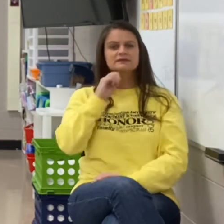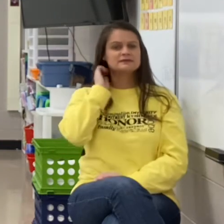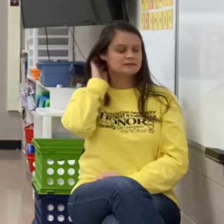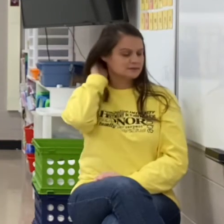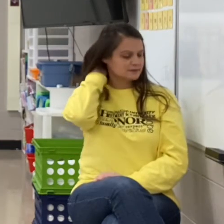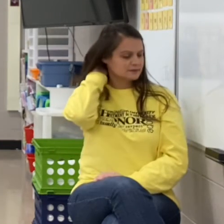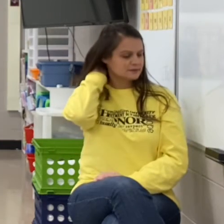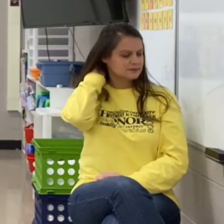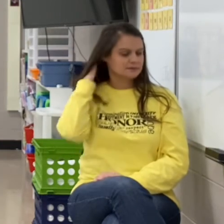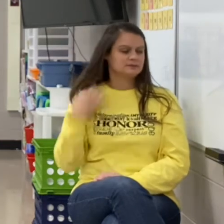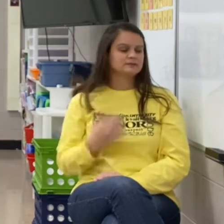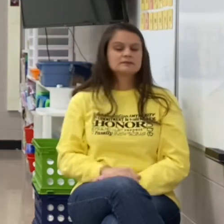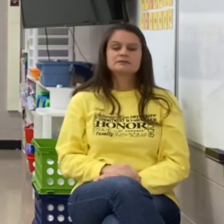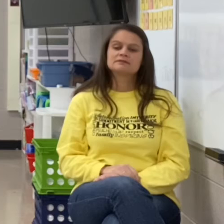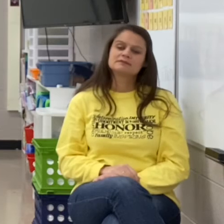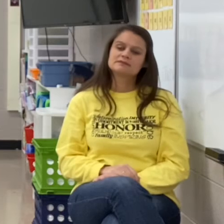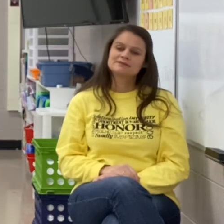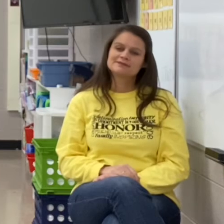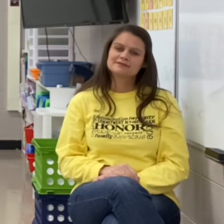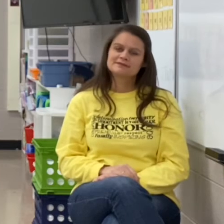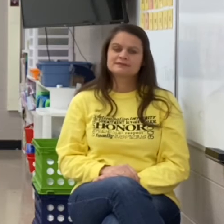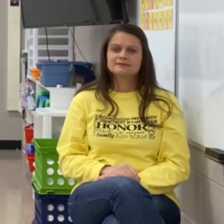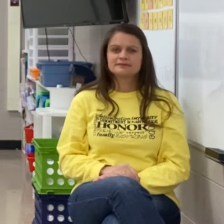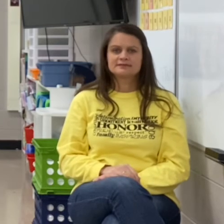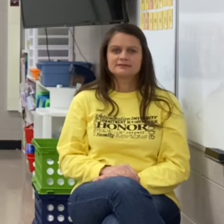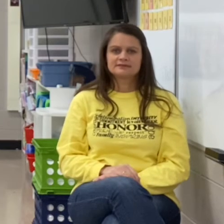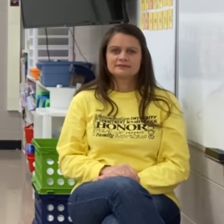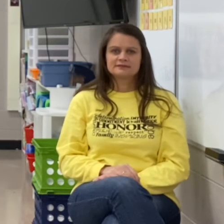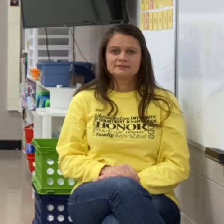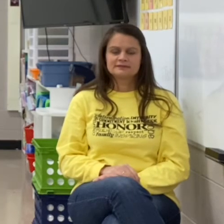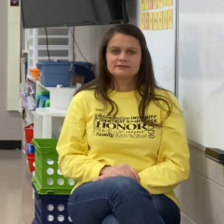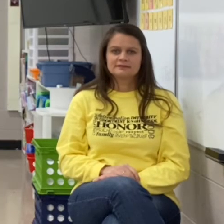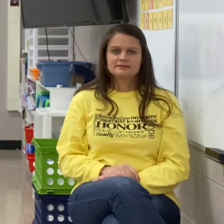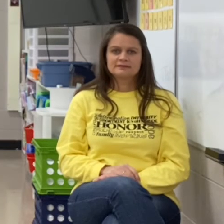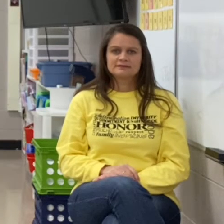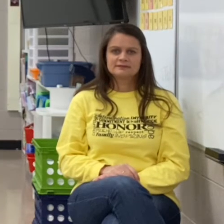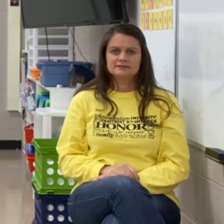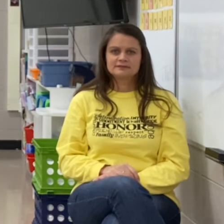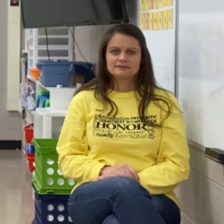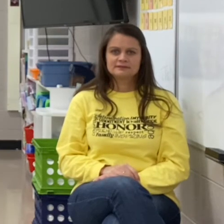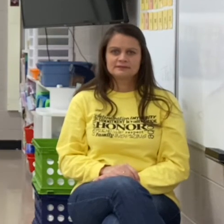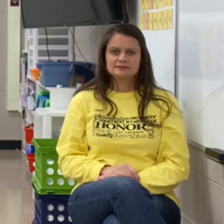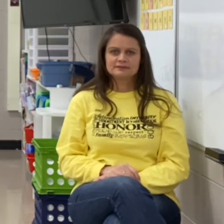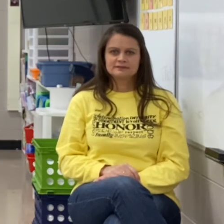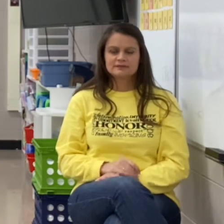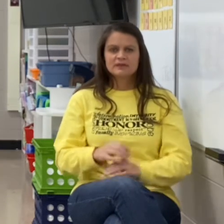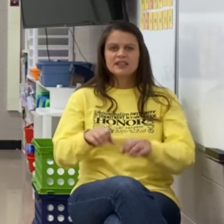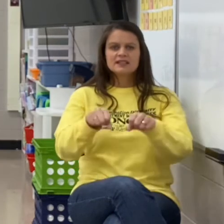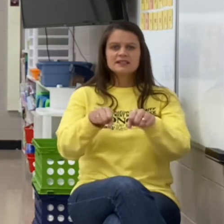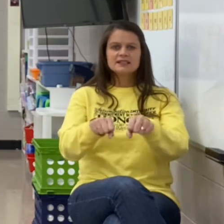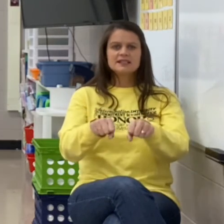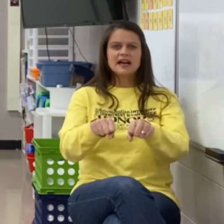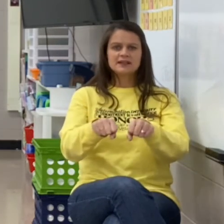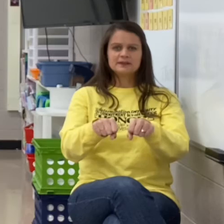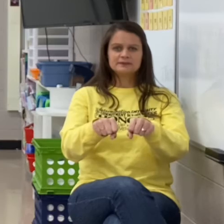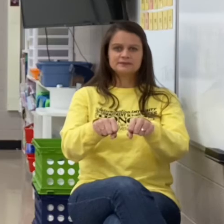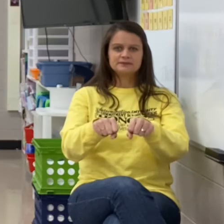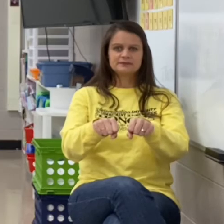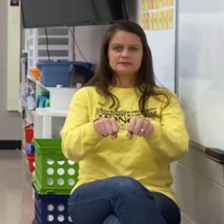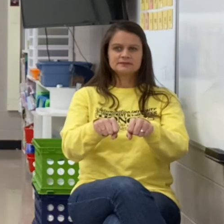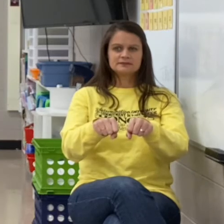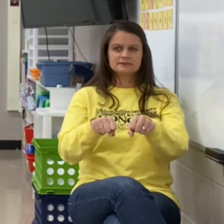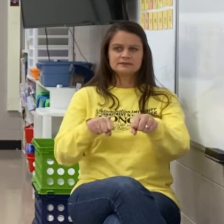Great. Okay. Last section. Here we go. All right. Word is tell. Tell.